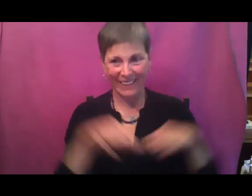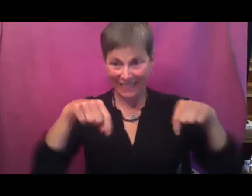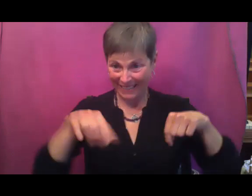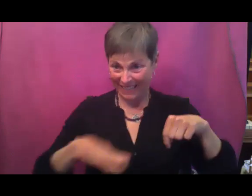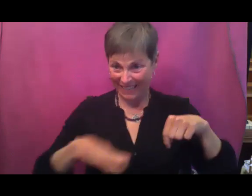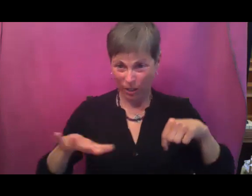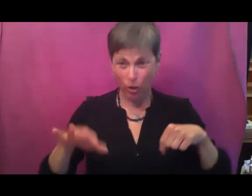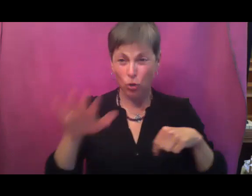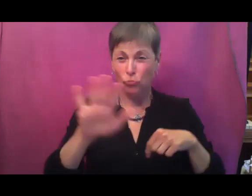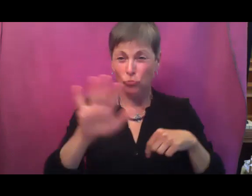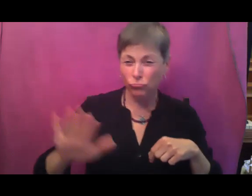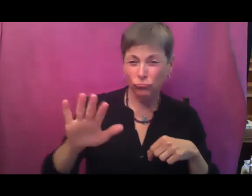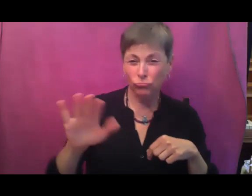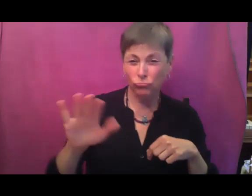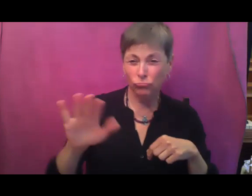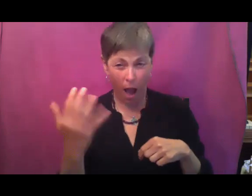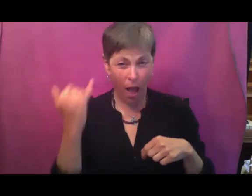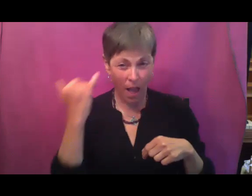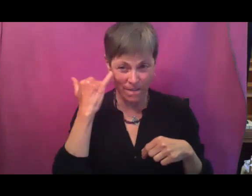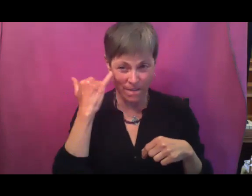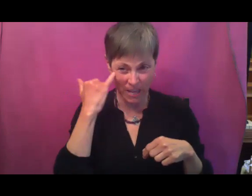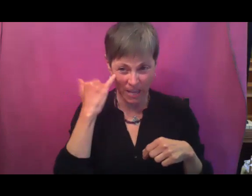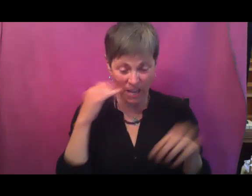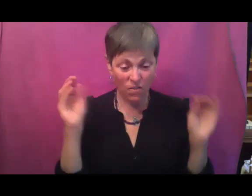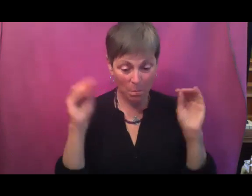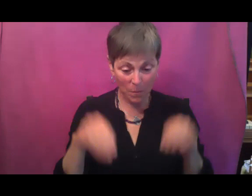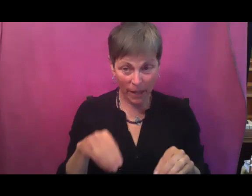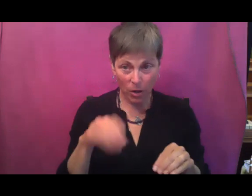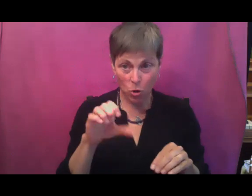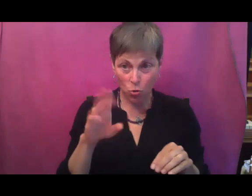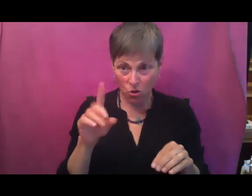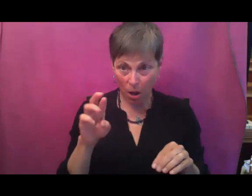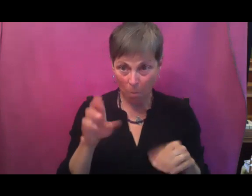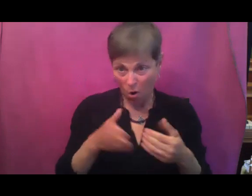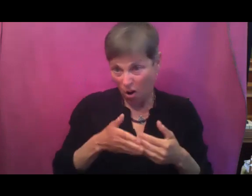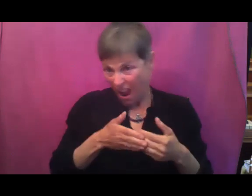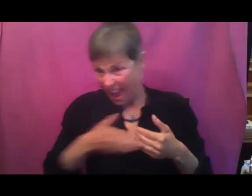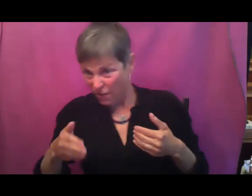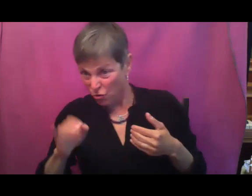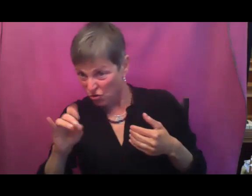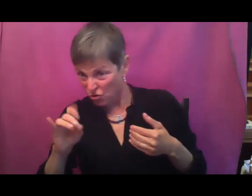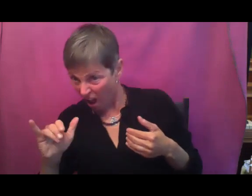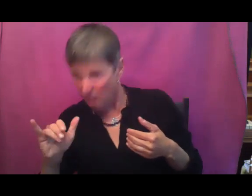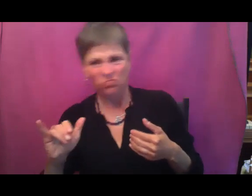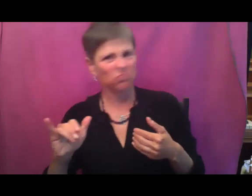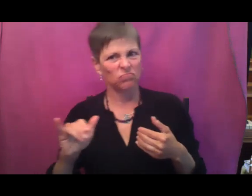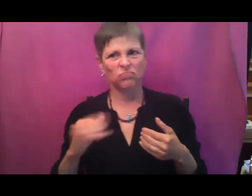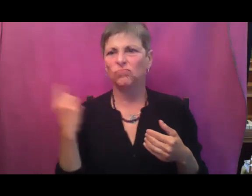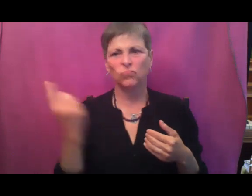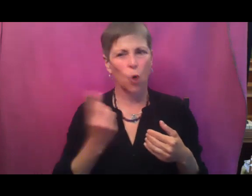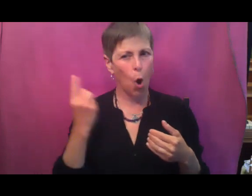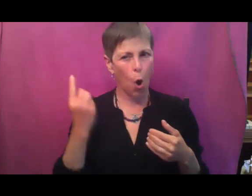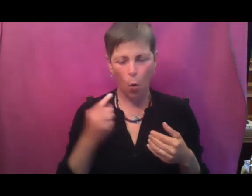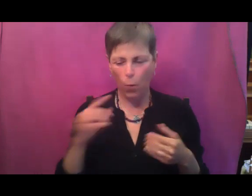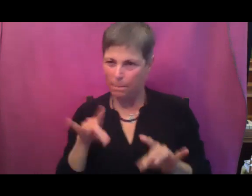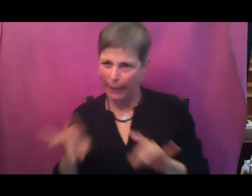after July, we, any cucumber we're planting after July, we very intentionally make sure that that variety, those varieties are